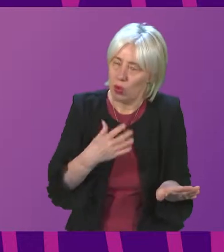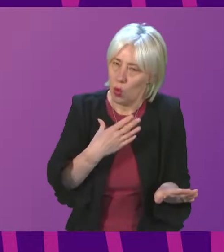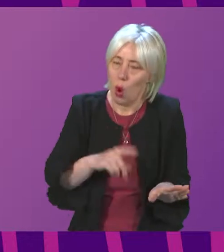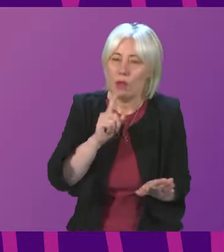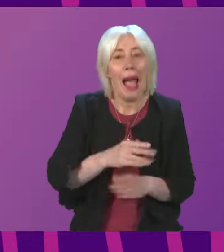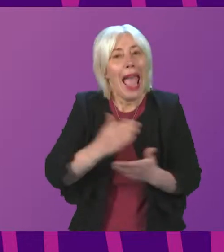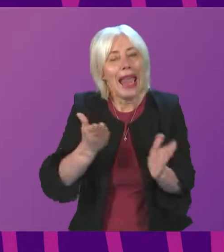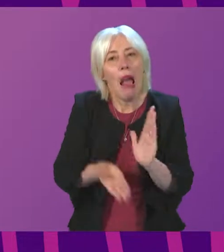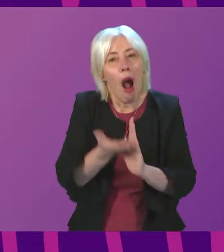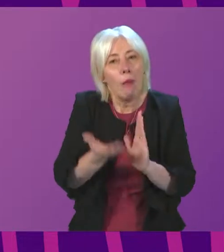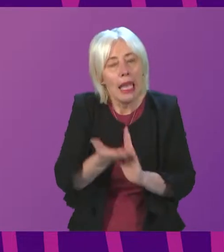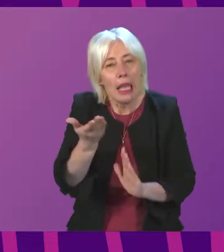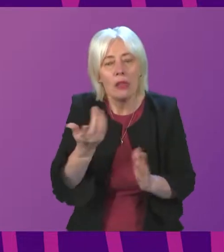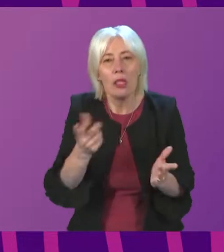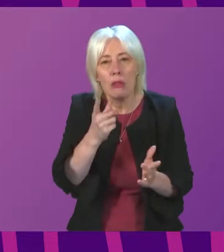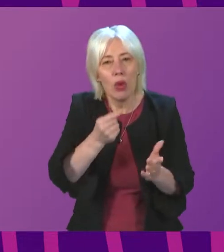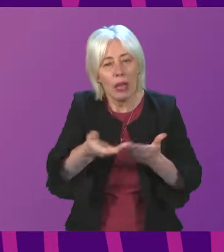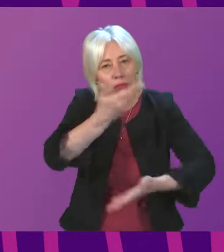like to update us on, can I come to you first?